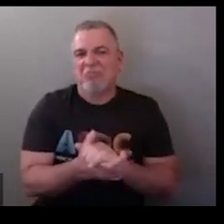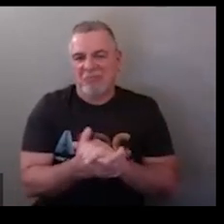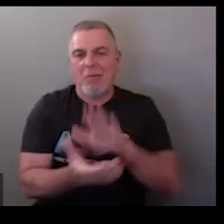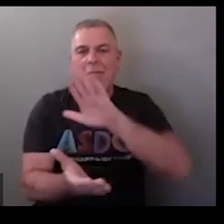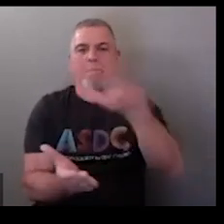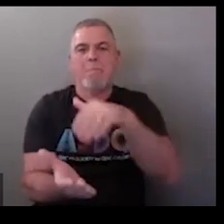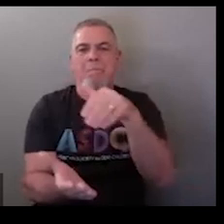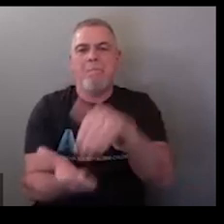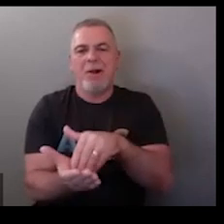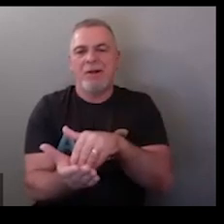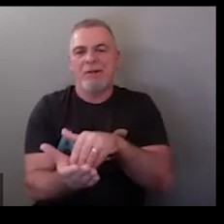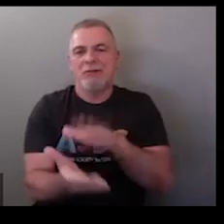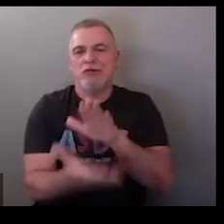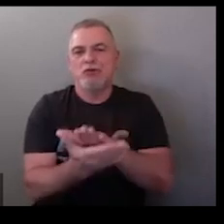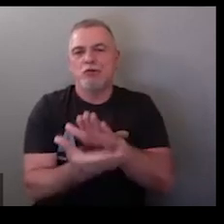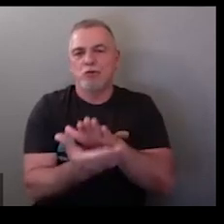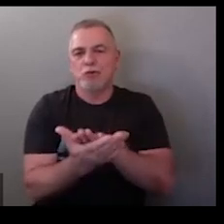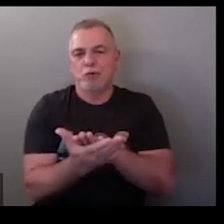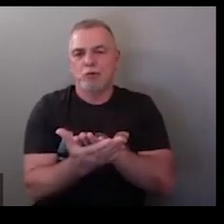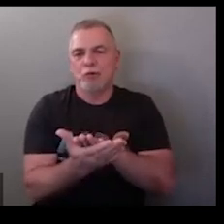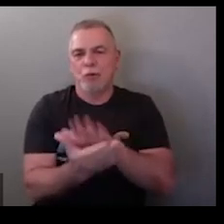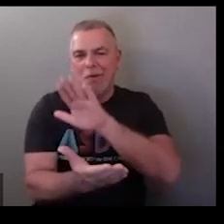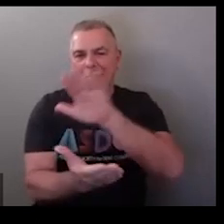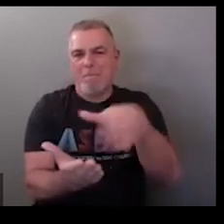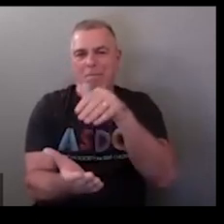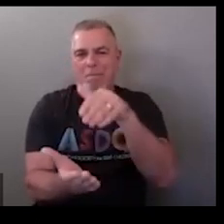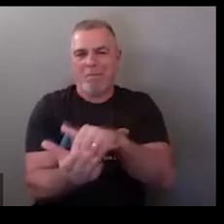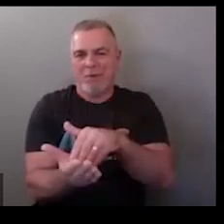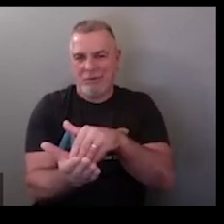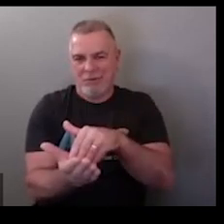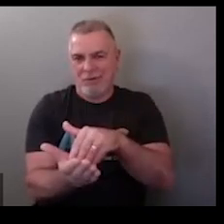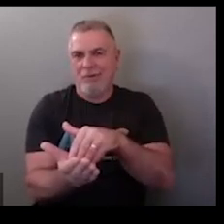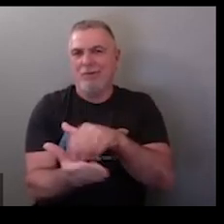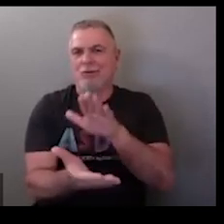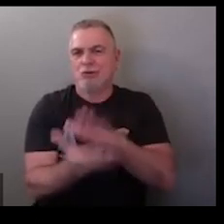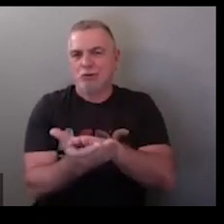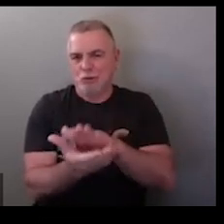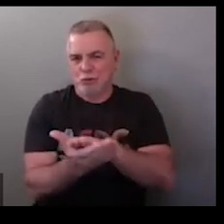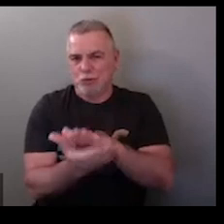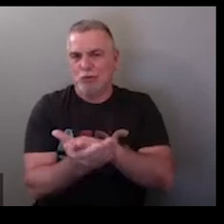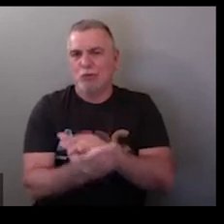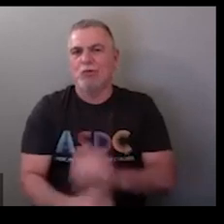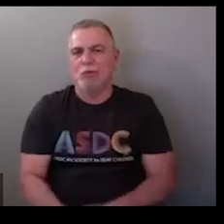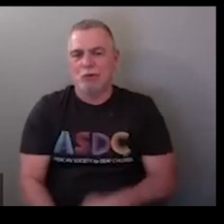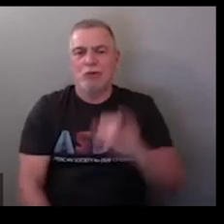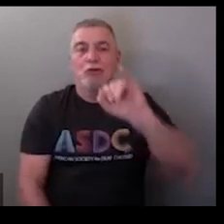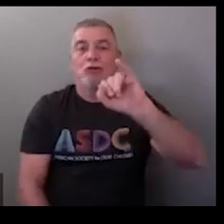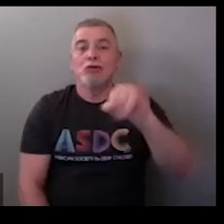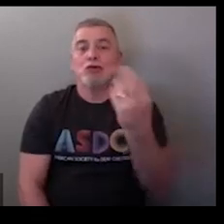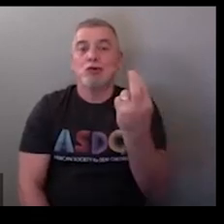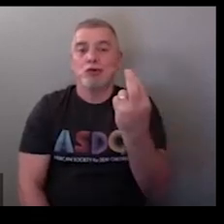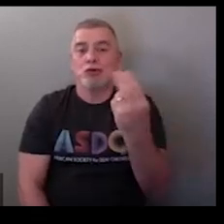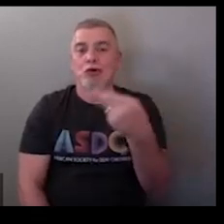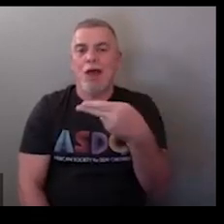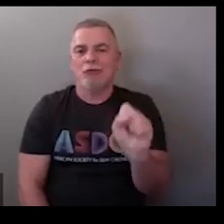okay middle school this is middle school okay